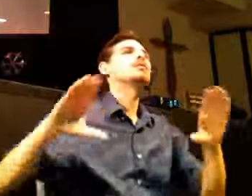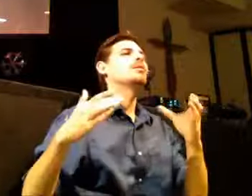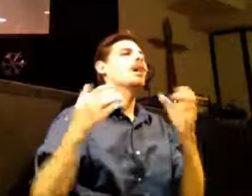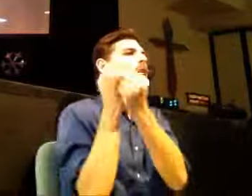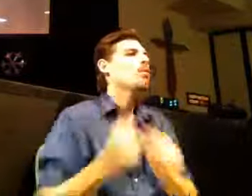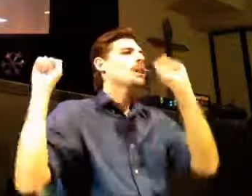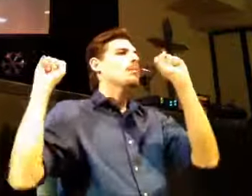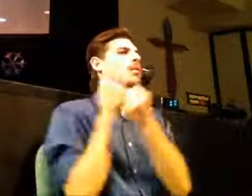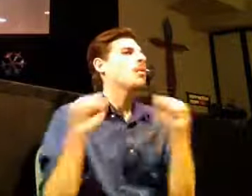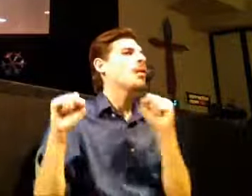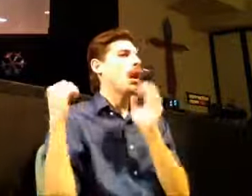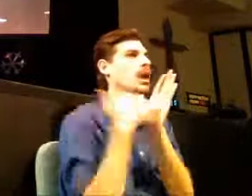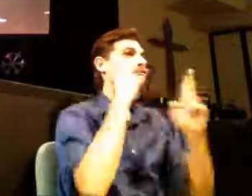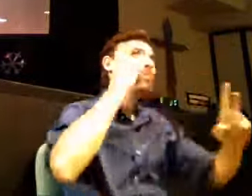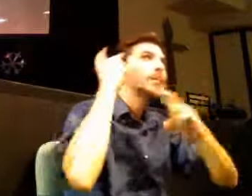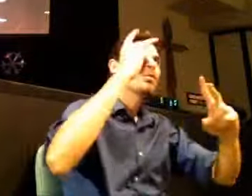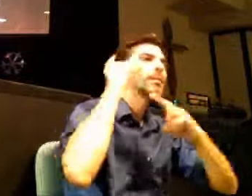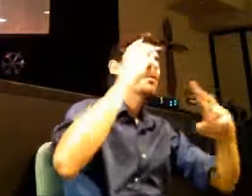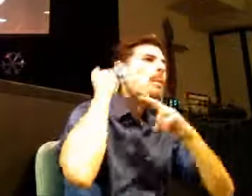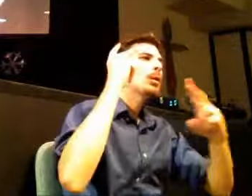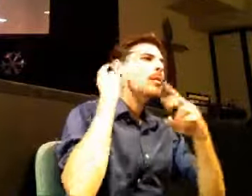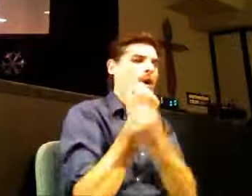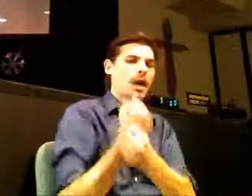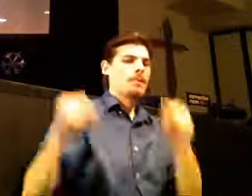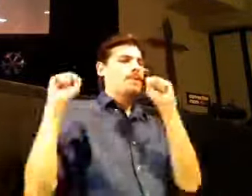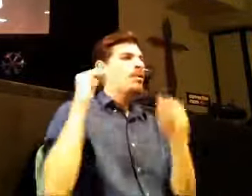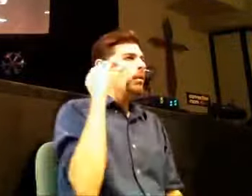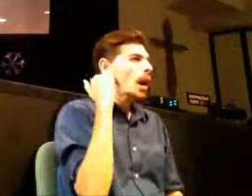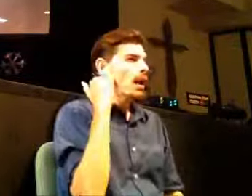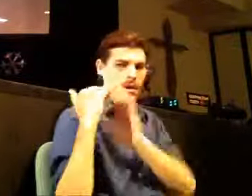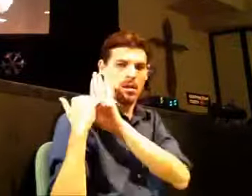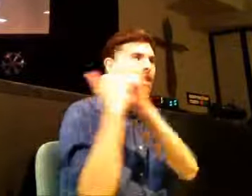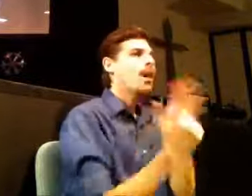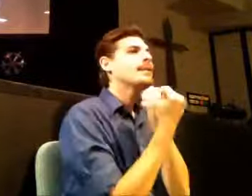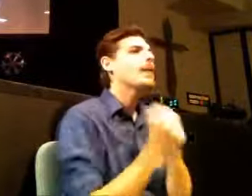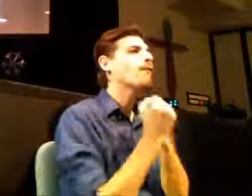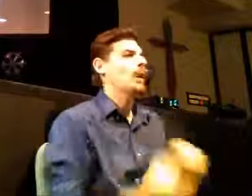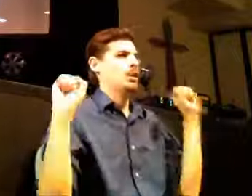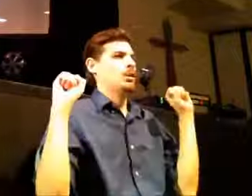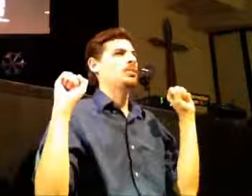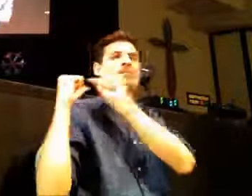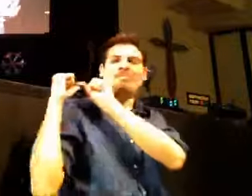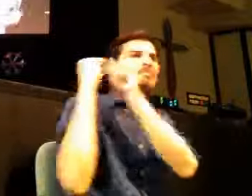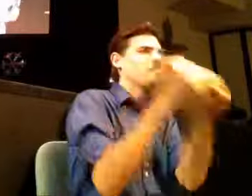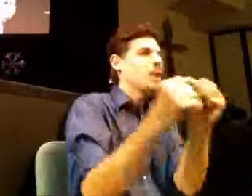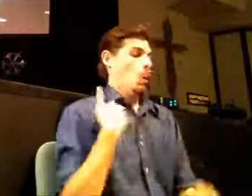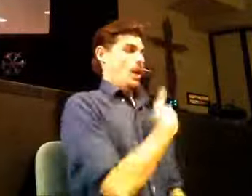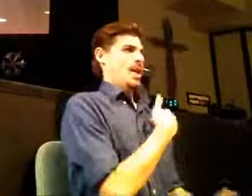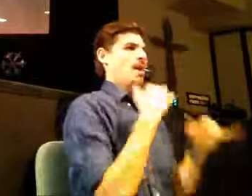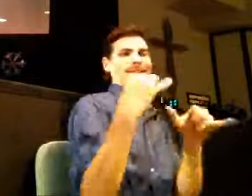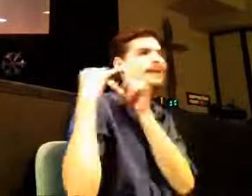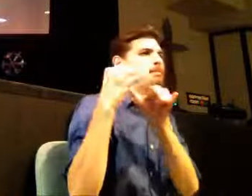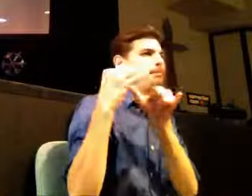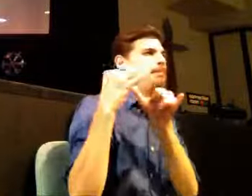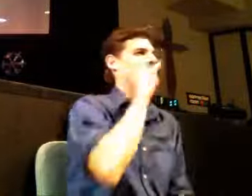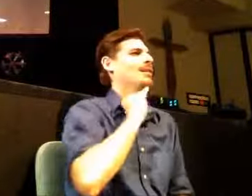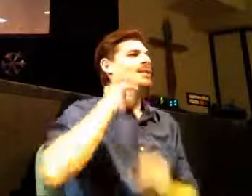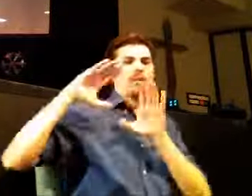Testament. I want you to remember how it brought the Israelites out of captivity. Why? Because that is a picture of salvation. That we need to carry that essence of we're saved in Christ even now. And when we remember that, we remember that God saves us.